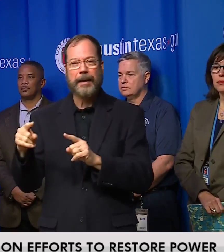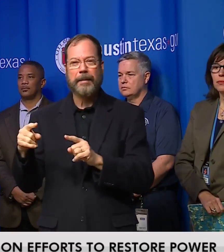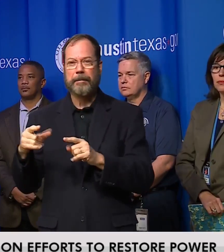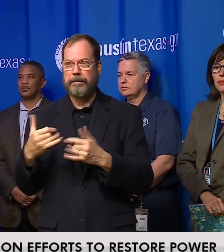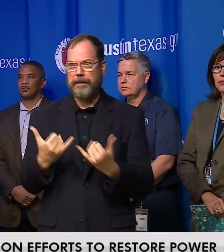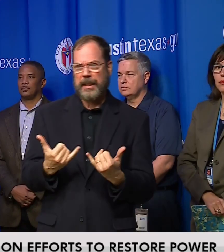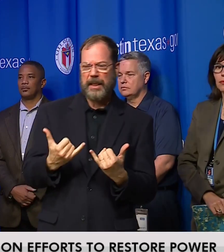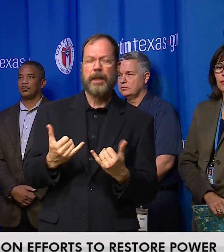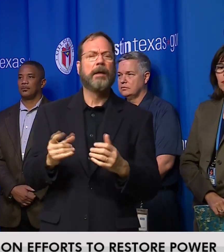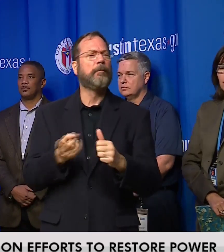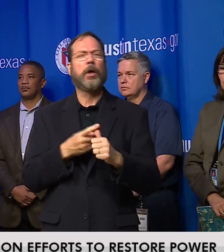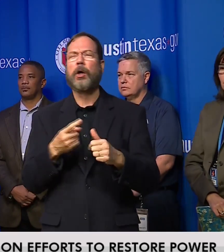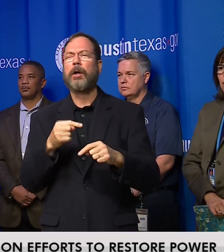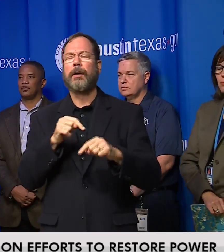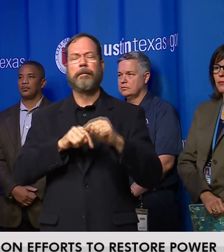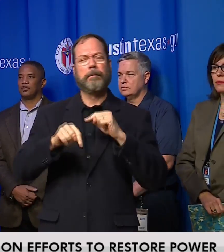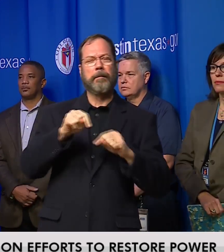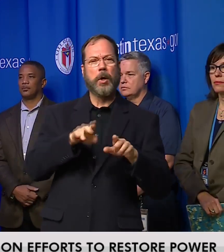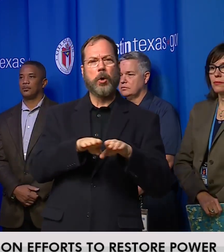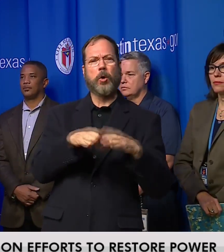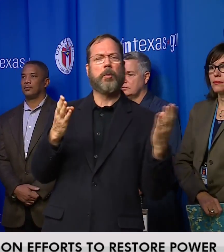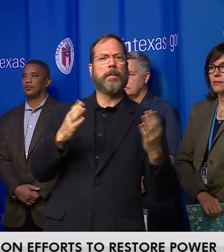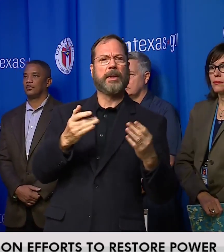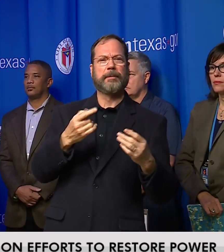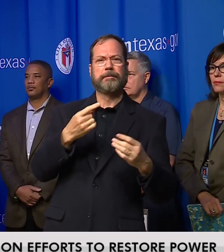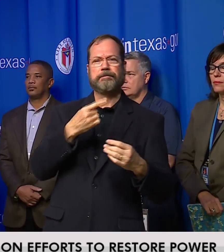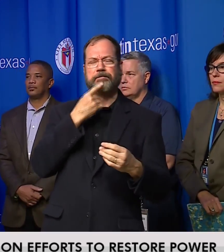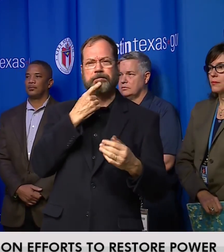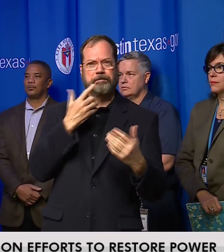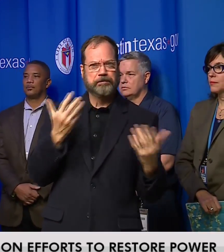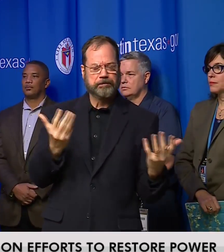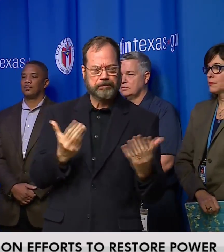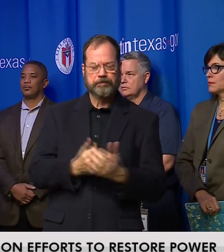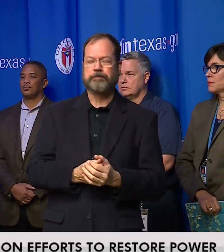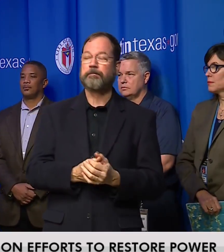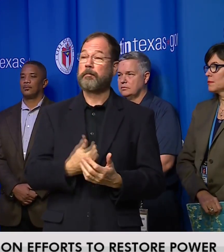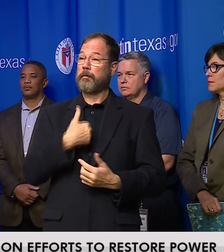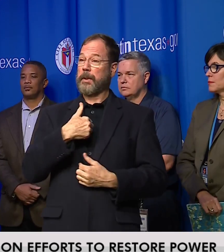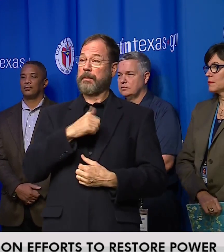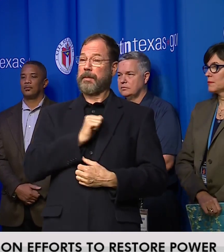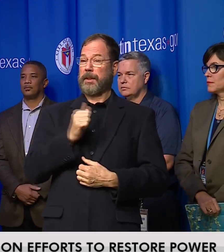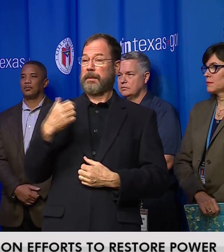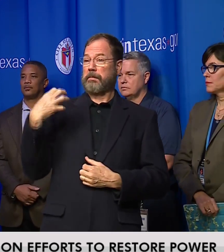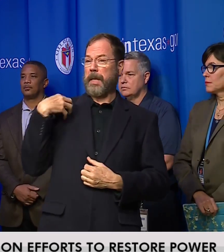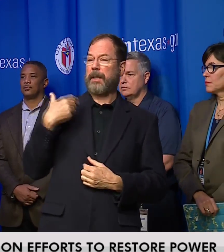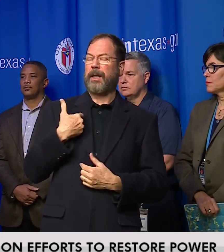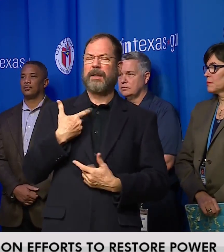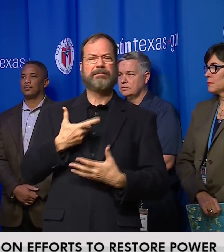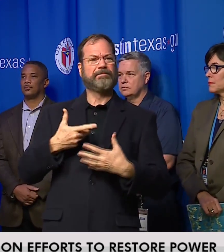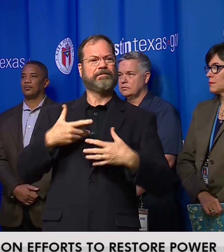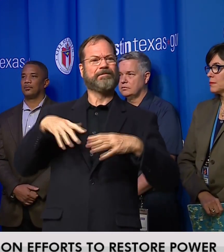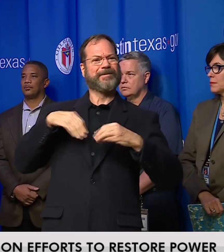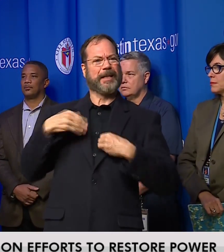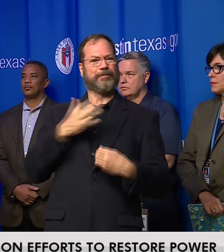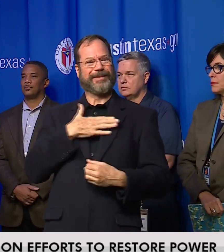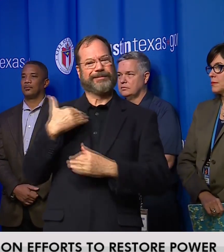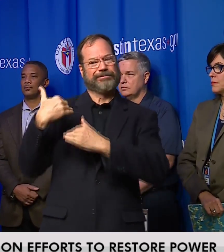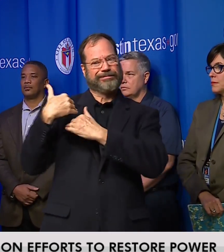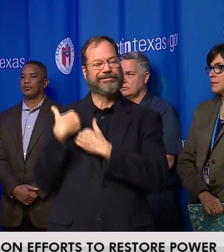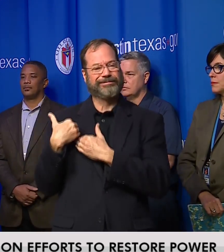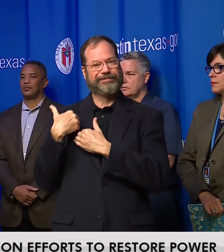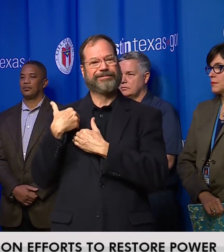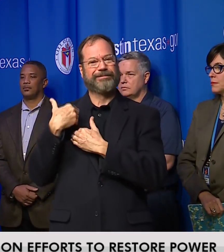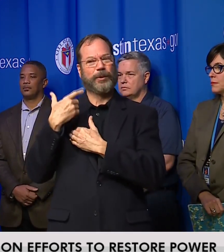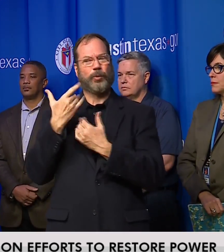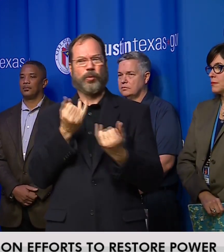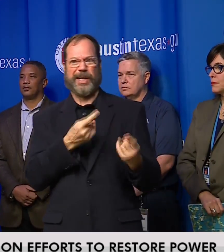I want to start by saying that as mayor, I accept responsibility on behalf of the city.